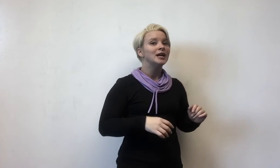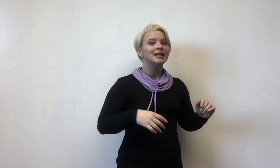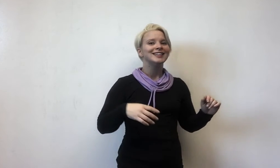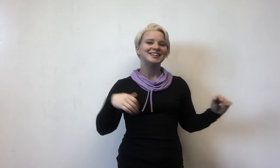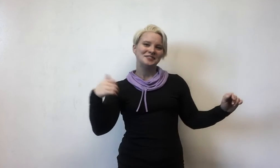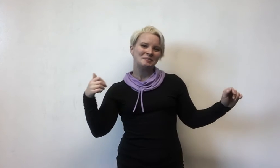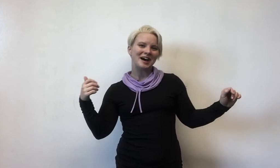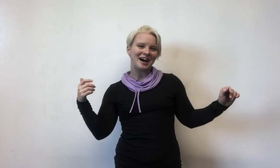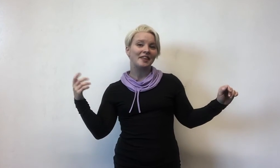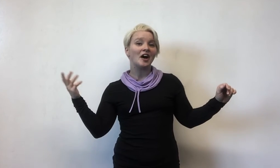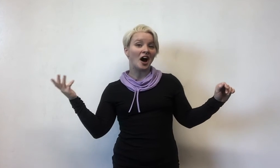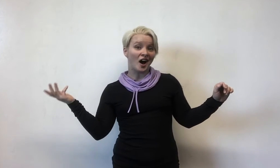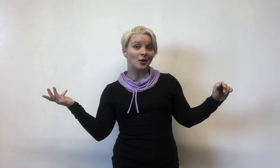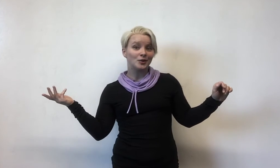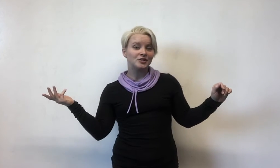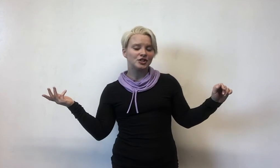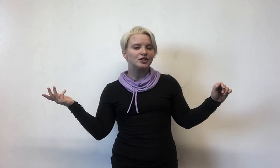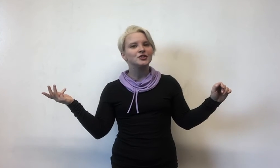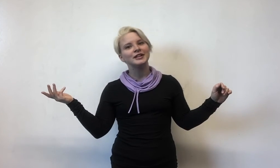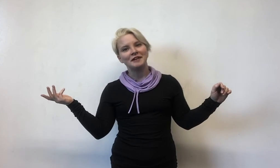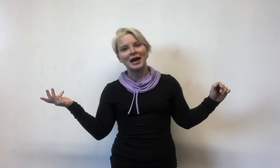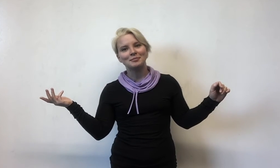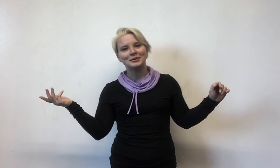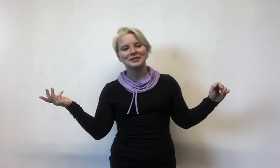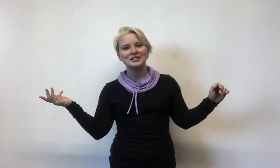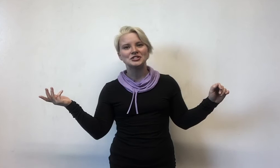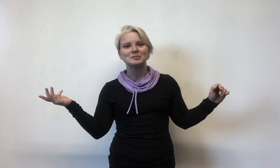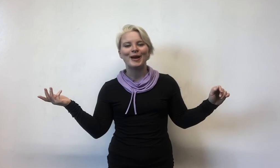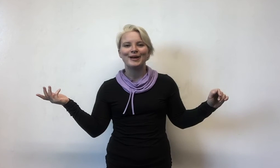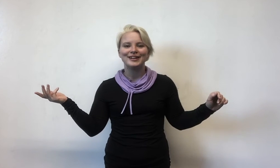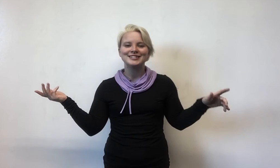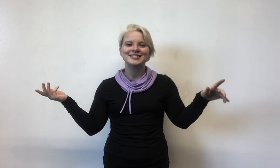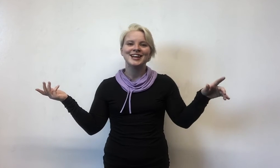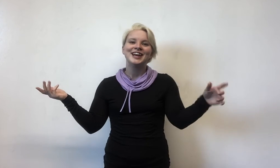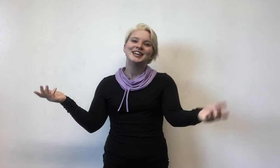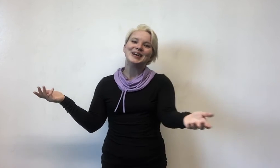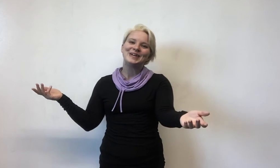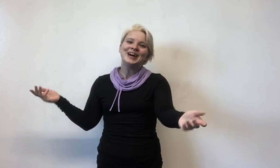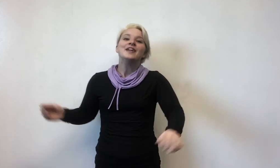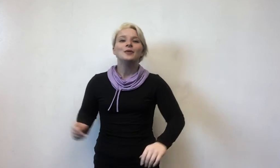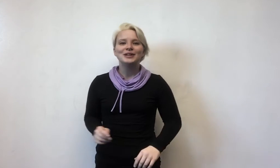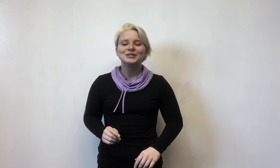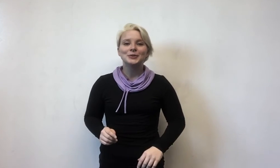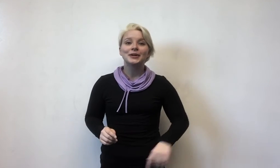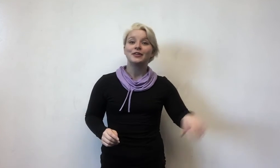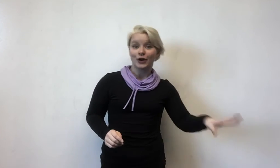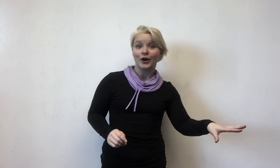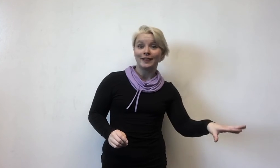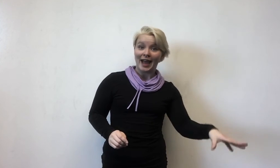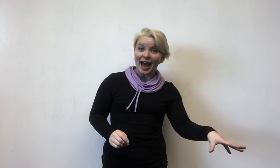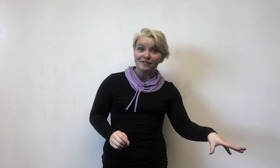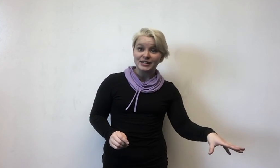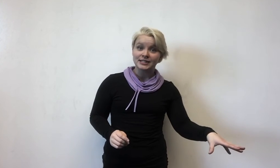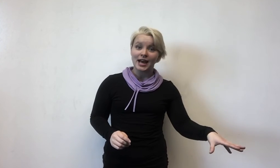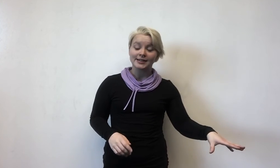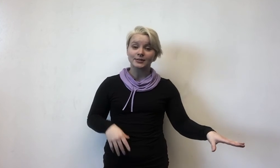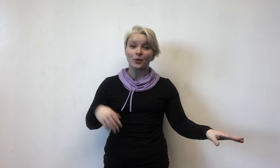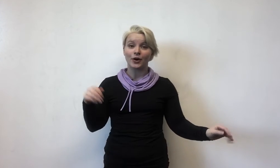leaving behind the awkward children of hyper-religious parents. You know, the ones who were either currently having sex or